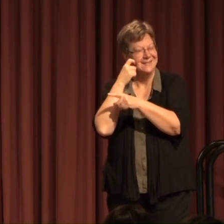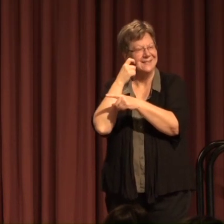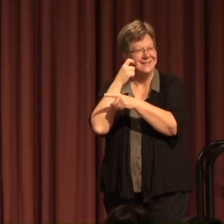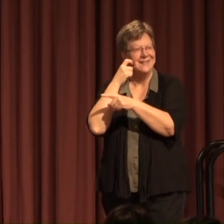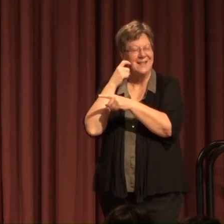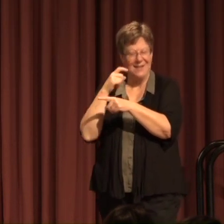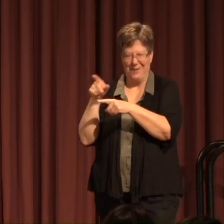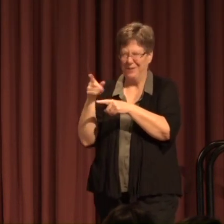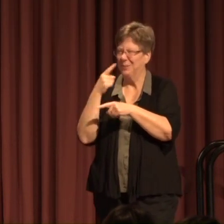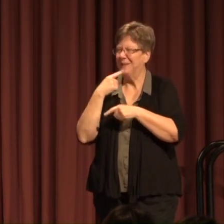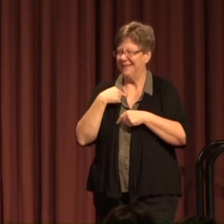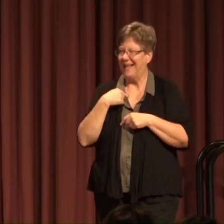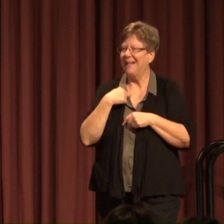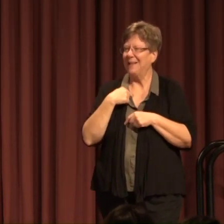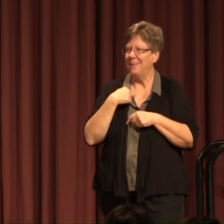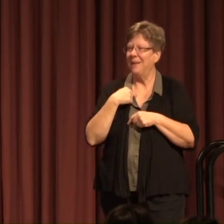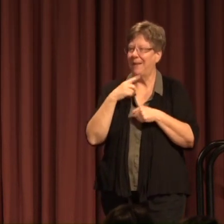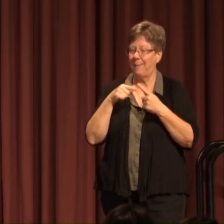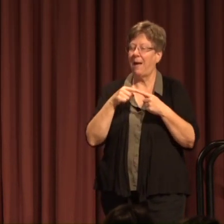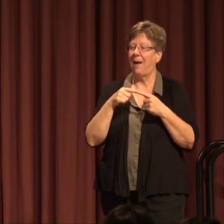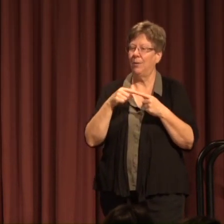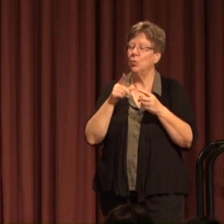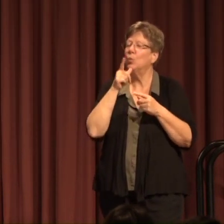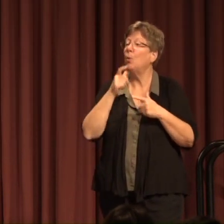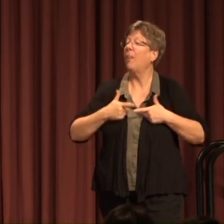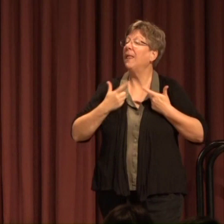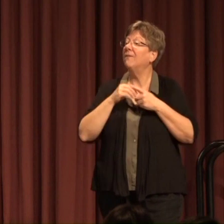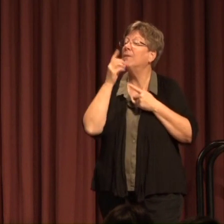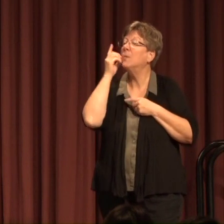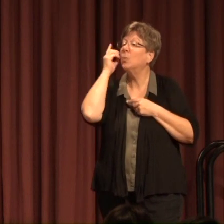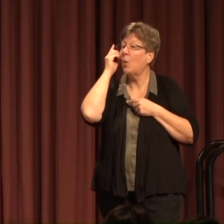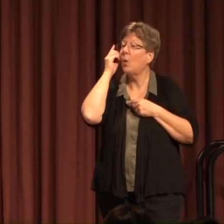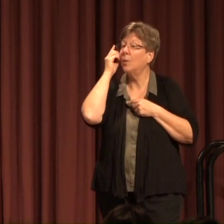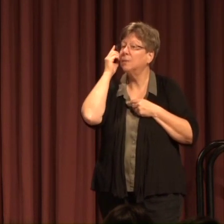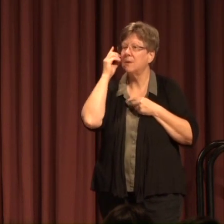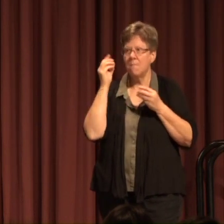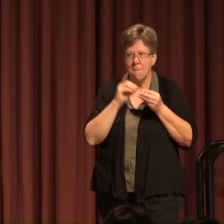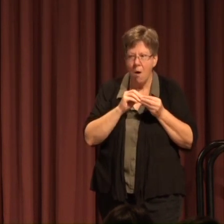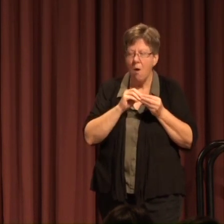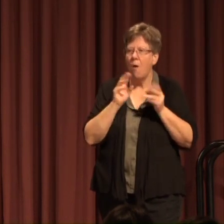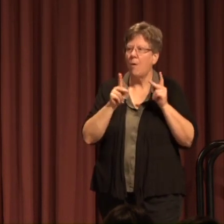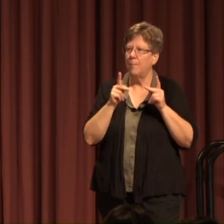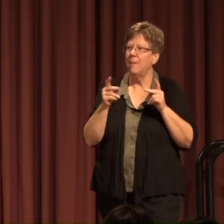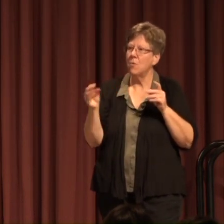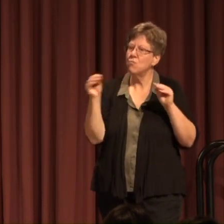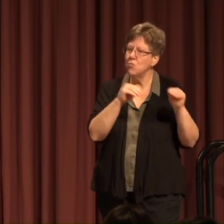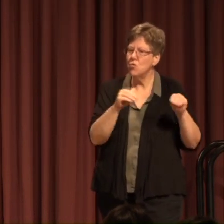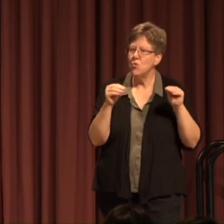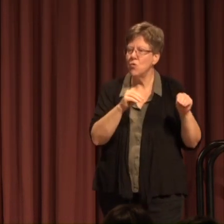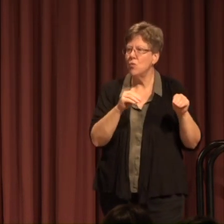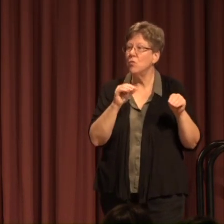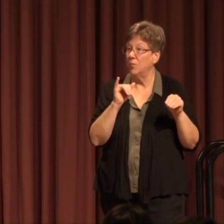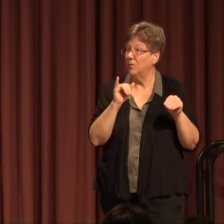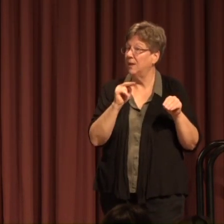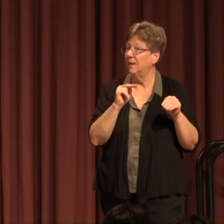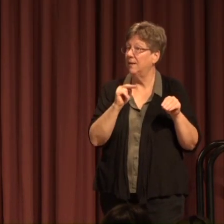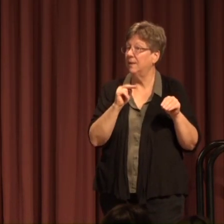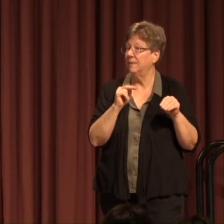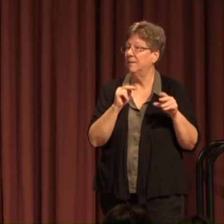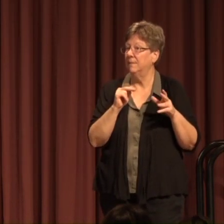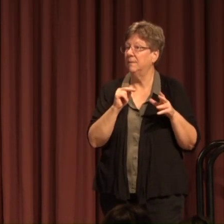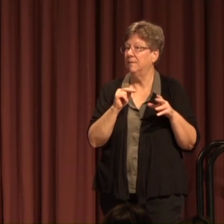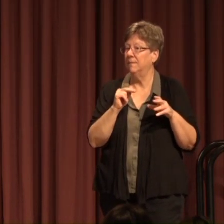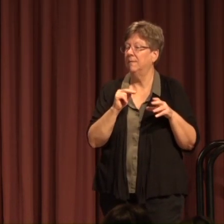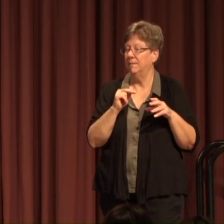It was telling me in regard to our residence halls More people have moved in by now And usually at this point